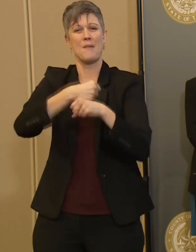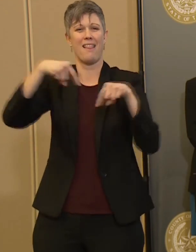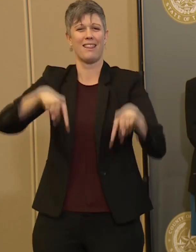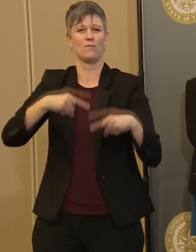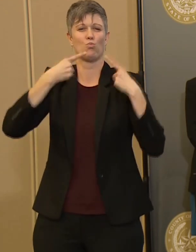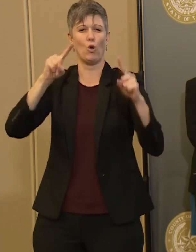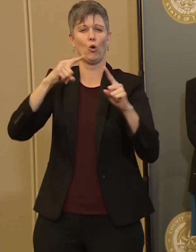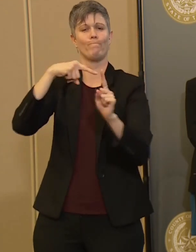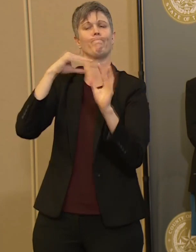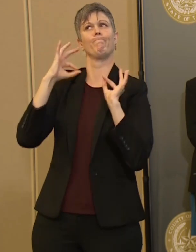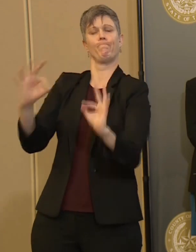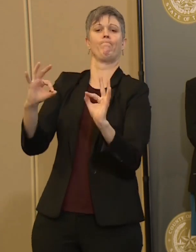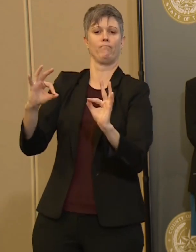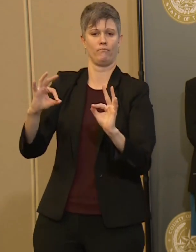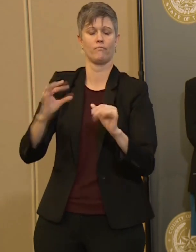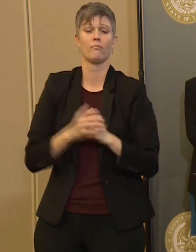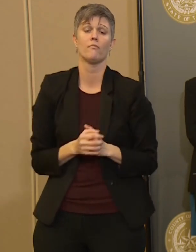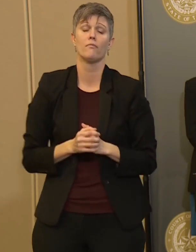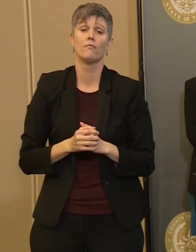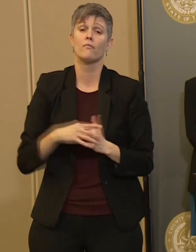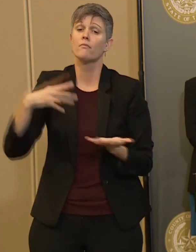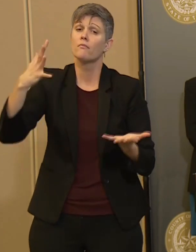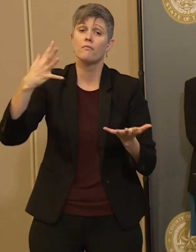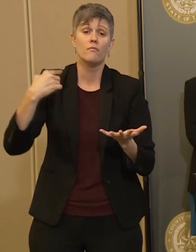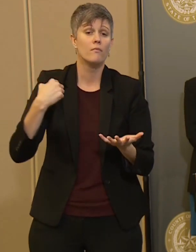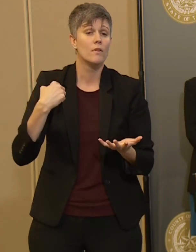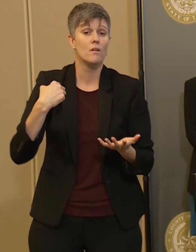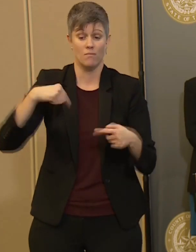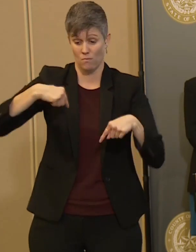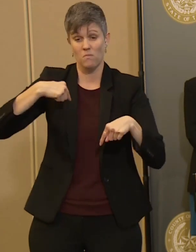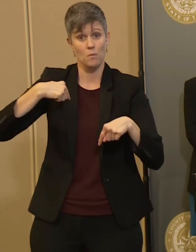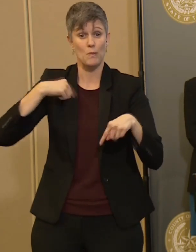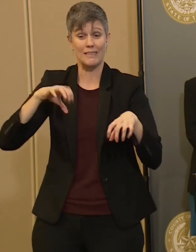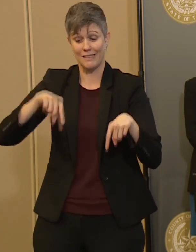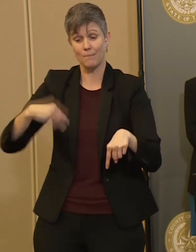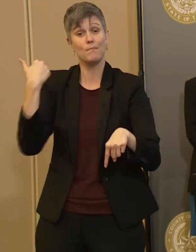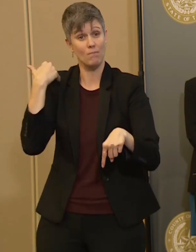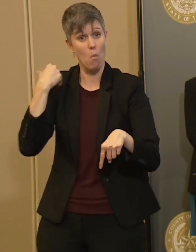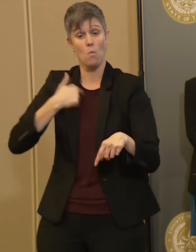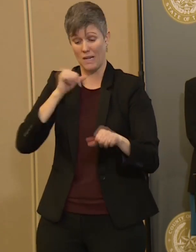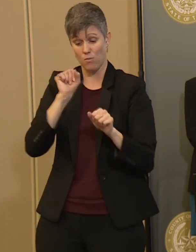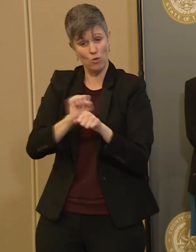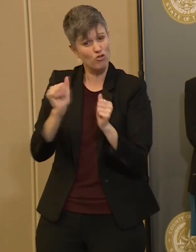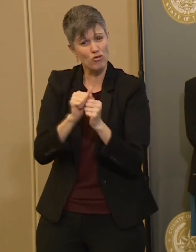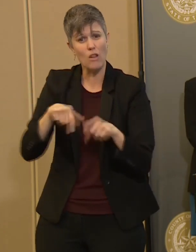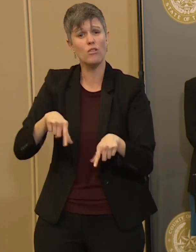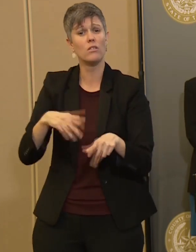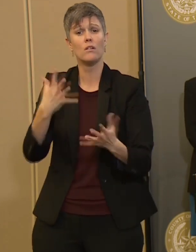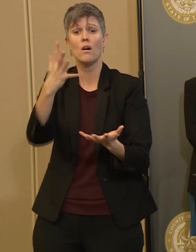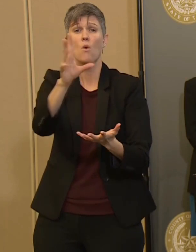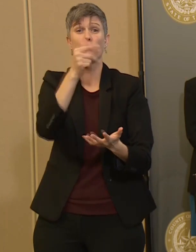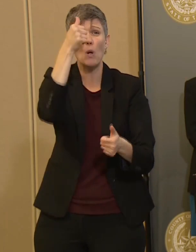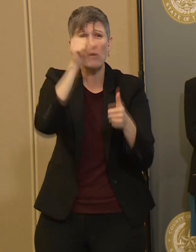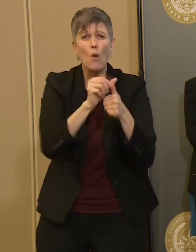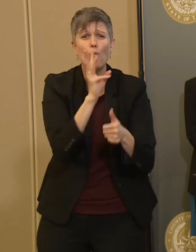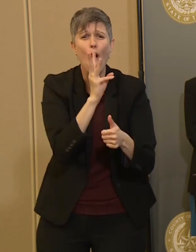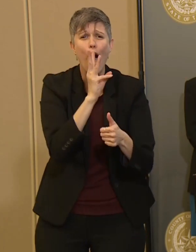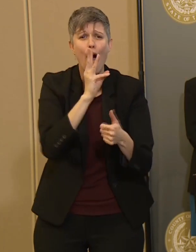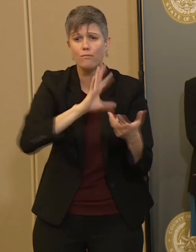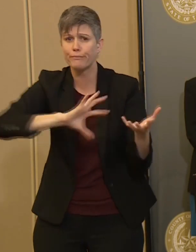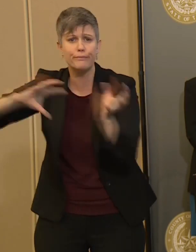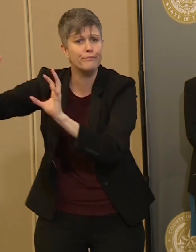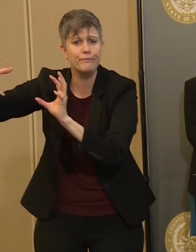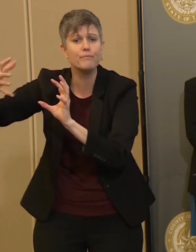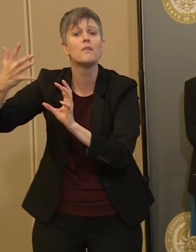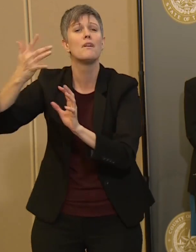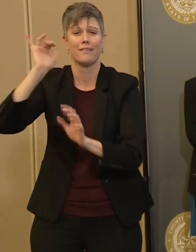we have pulled together before. We did it with the bombing. We did it with the water boil. You know, it's one of the things that I love